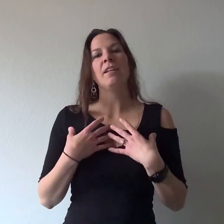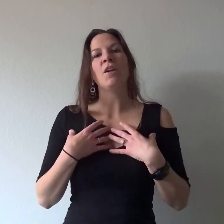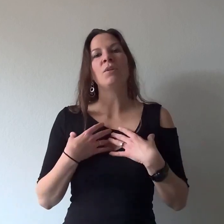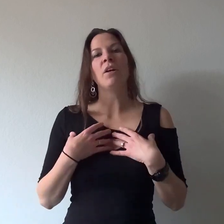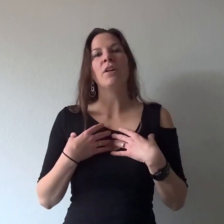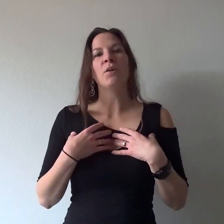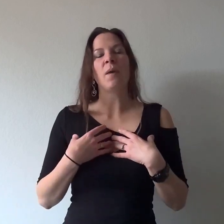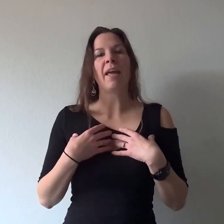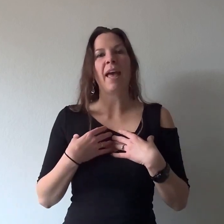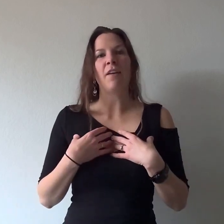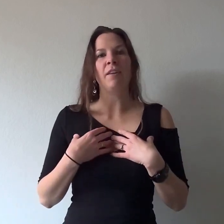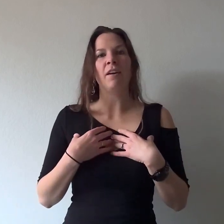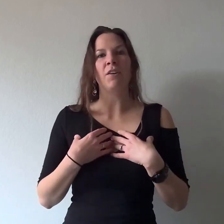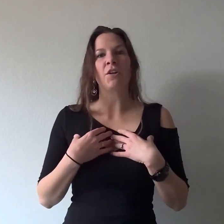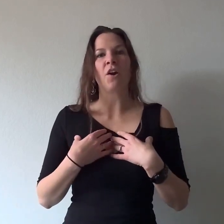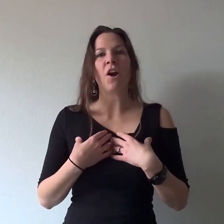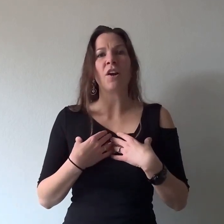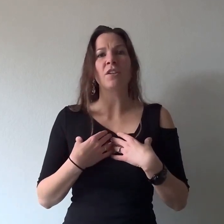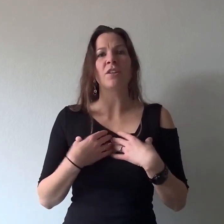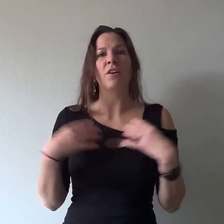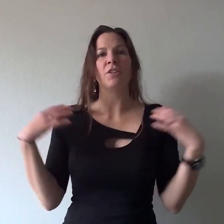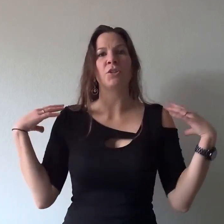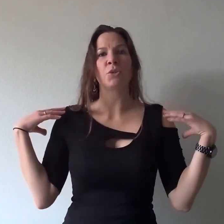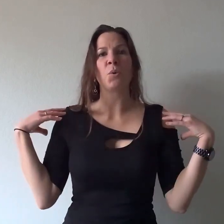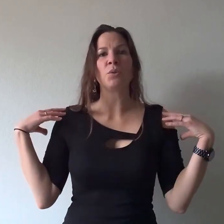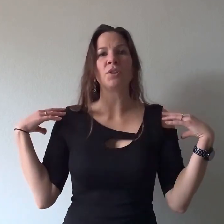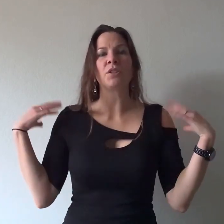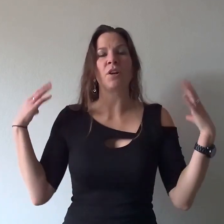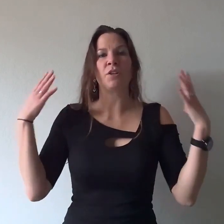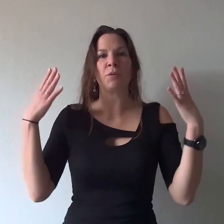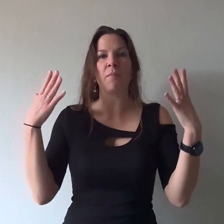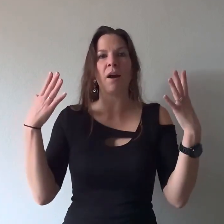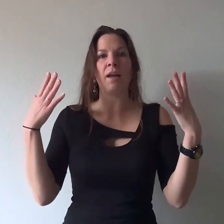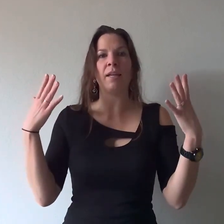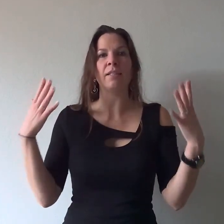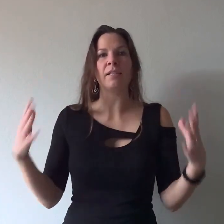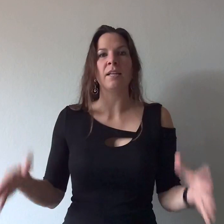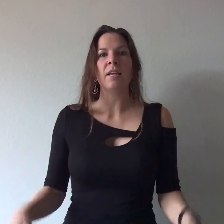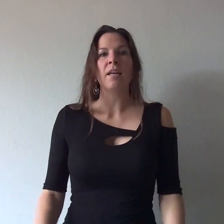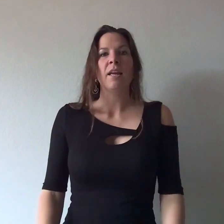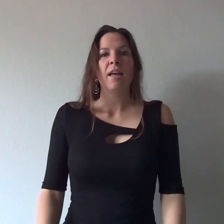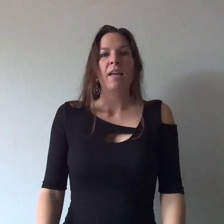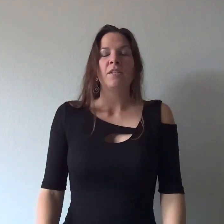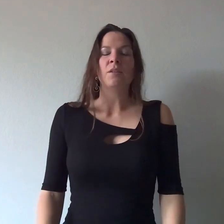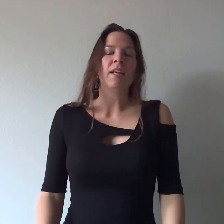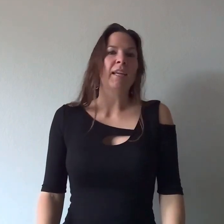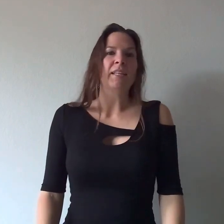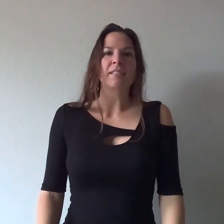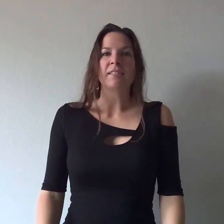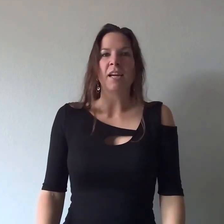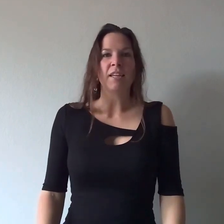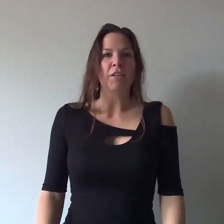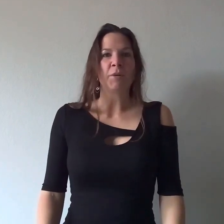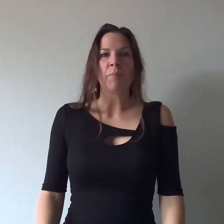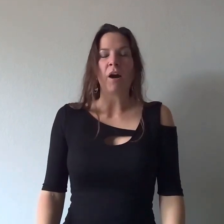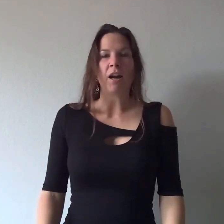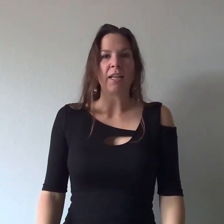no longer weigh heavy on your heart on your shoulders on your mind don't let it get stuck in your body